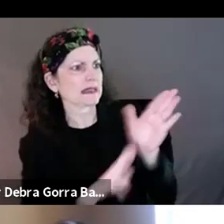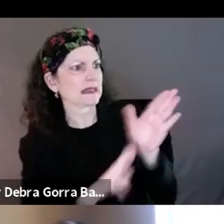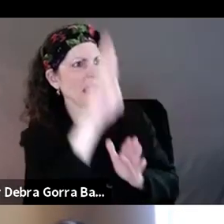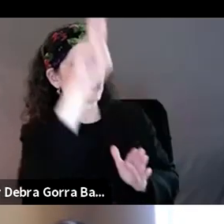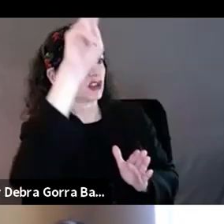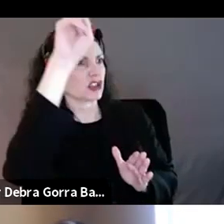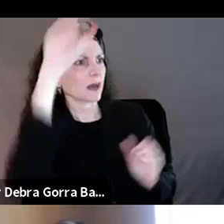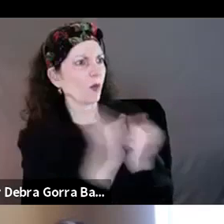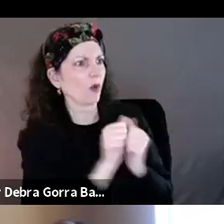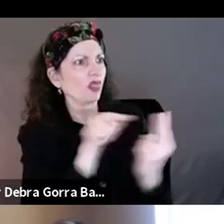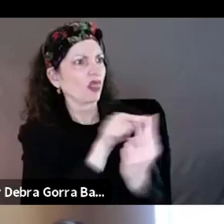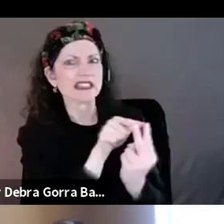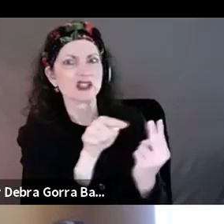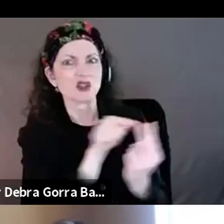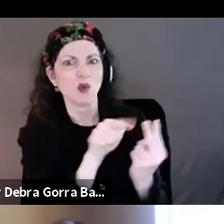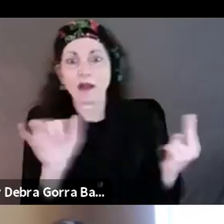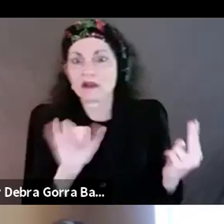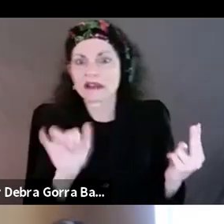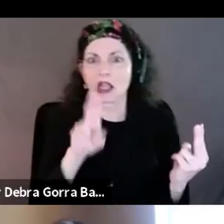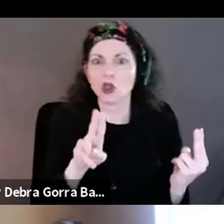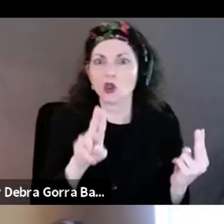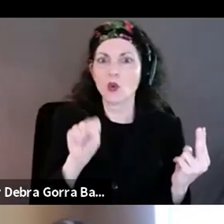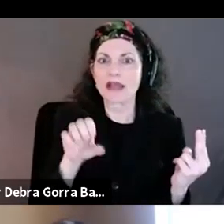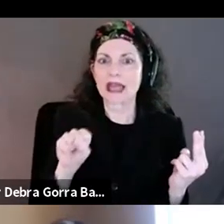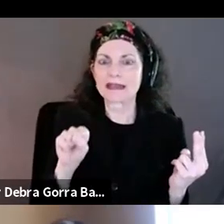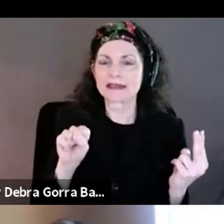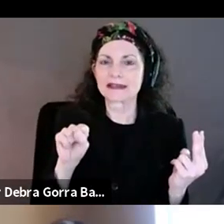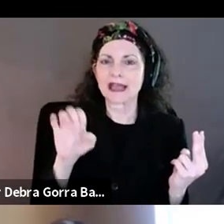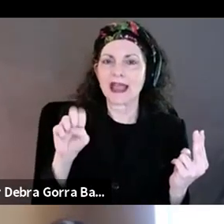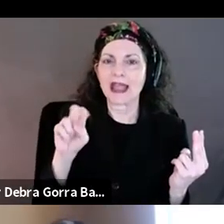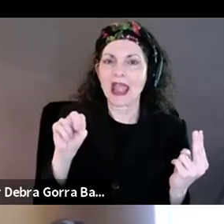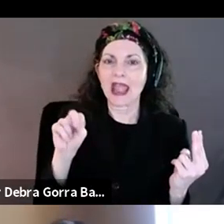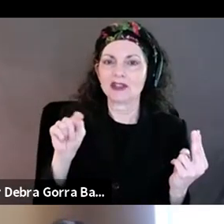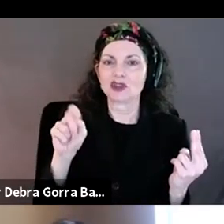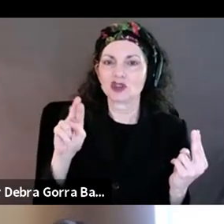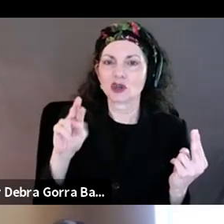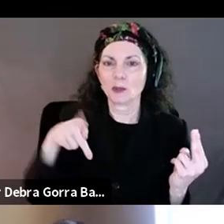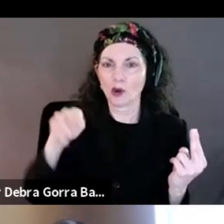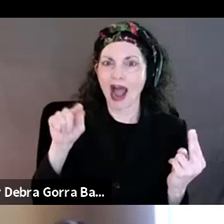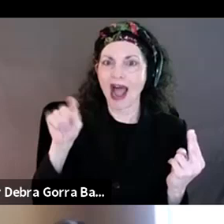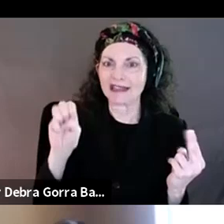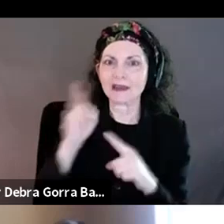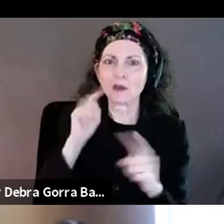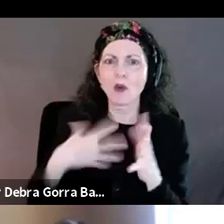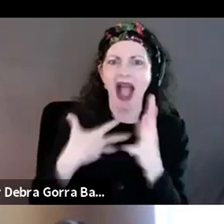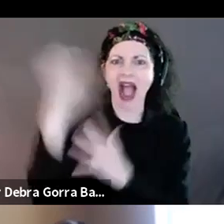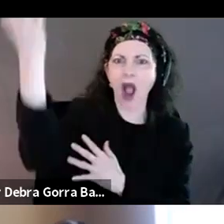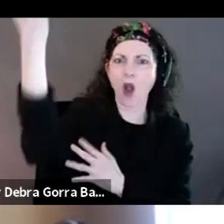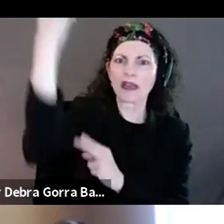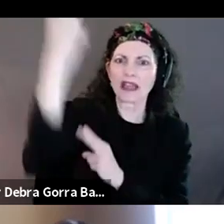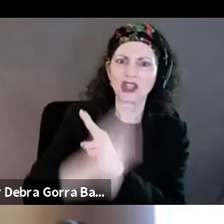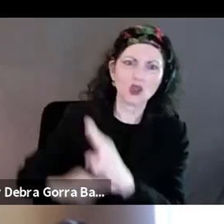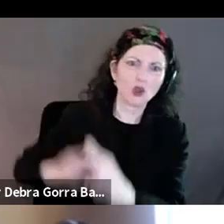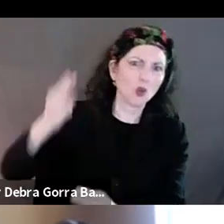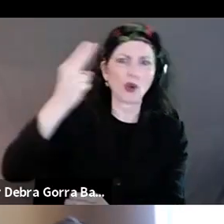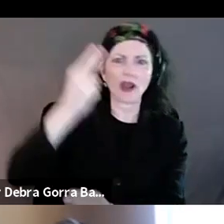it's like the USS Enterprise, we're going to go out into the universe because they were just ideas that were beyond our